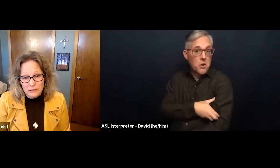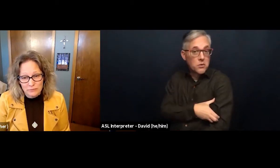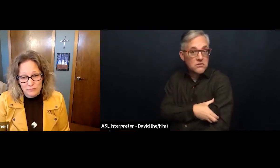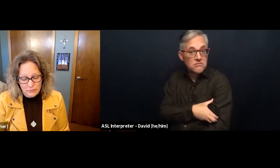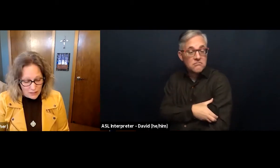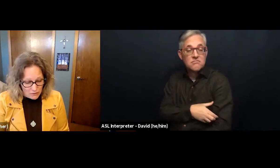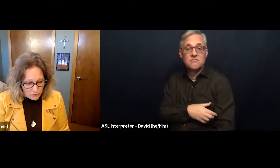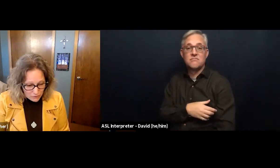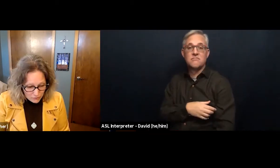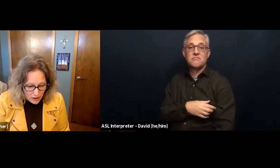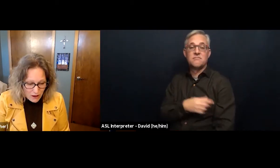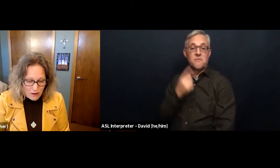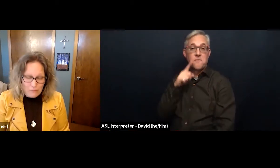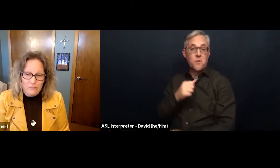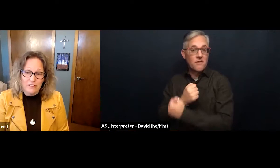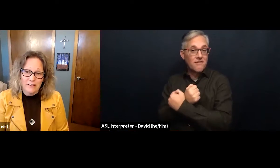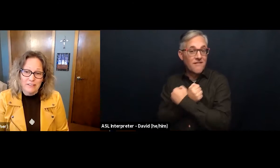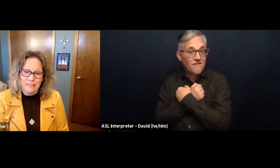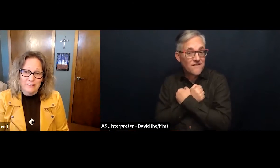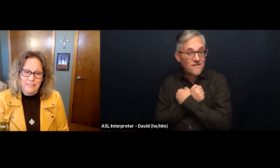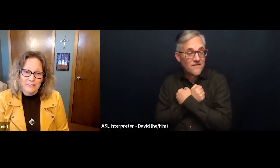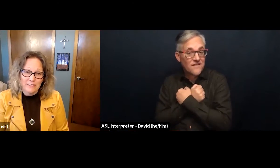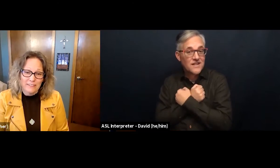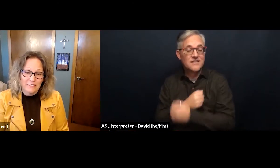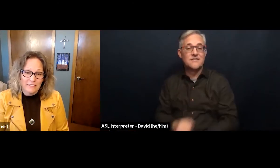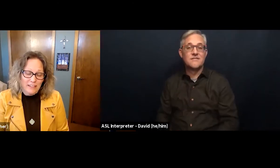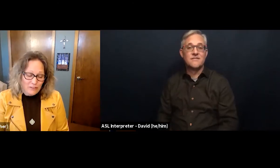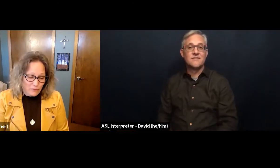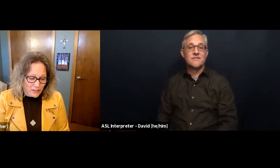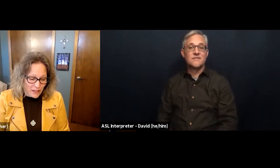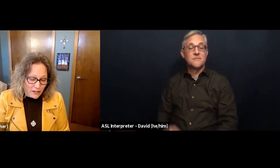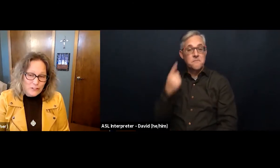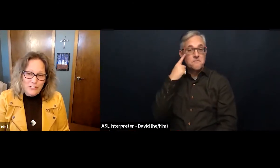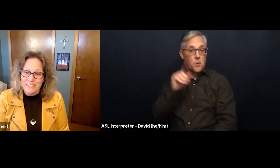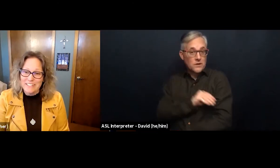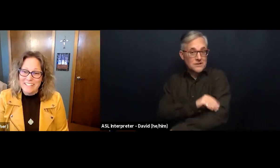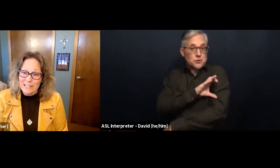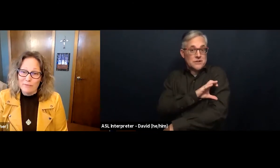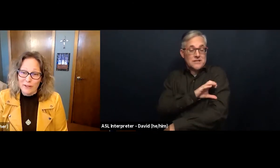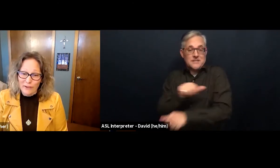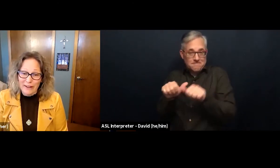for love, and for the energy to keep going.